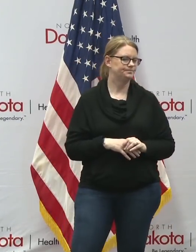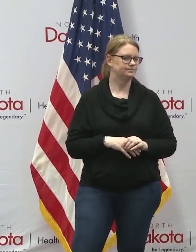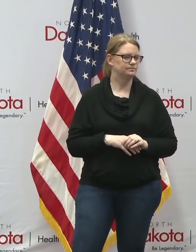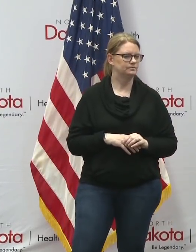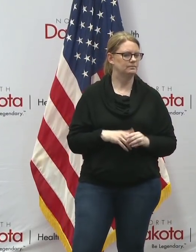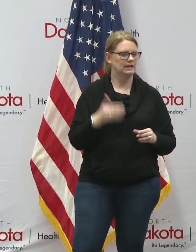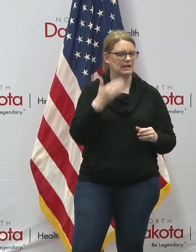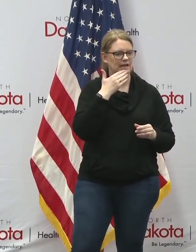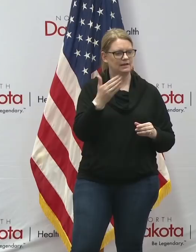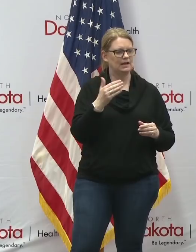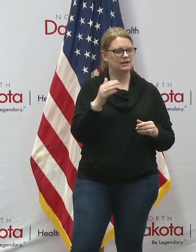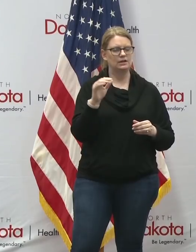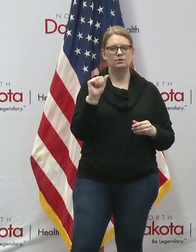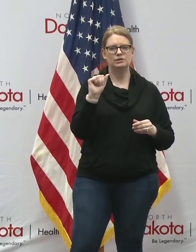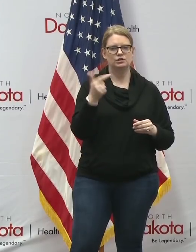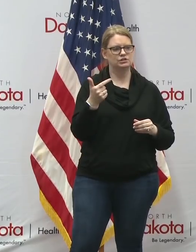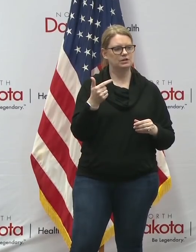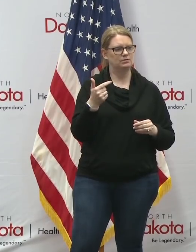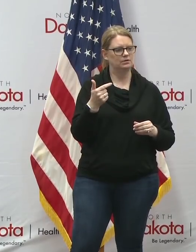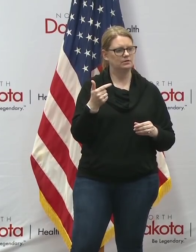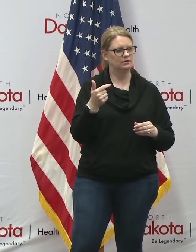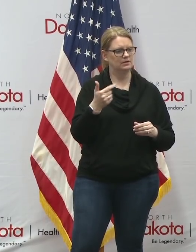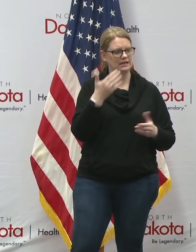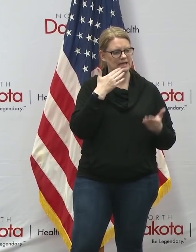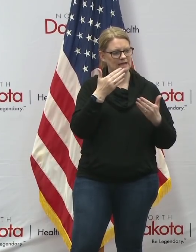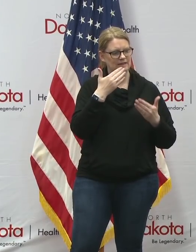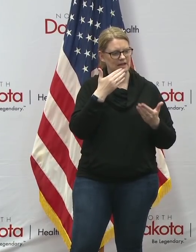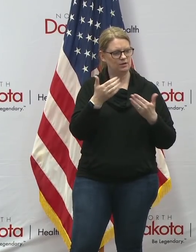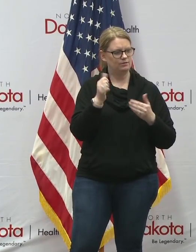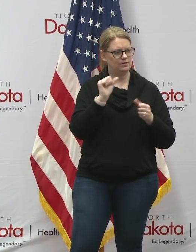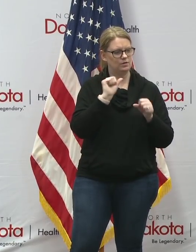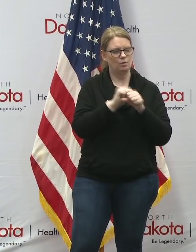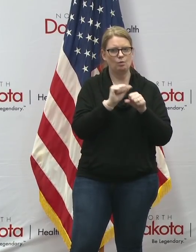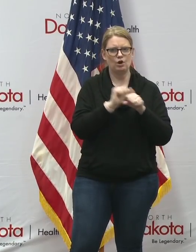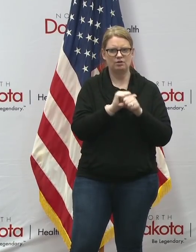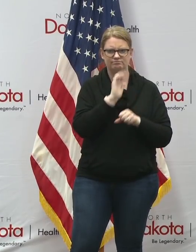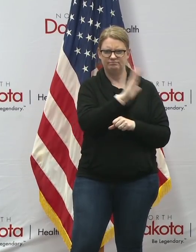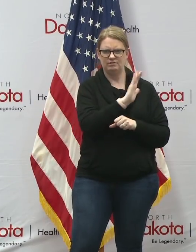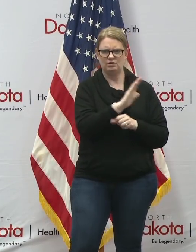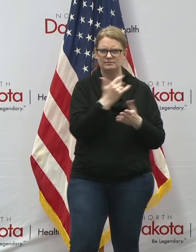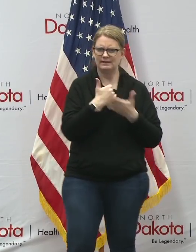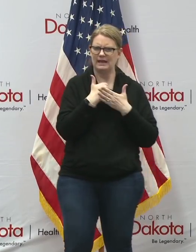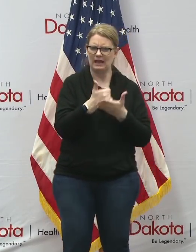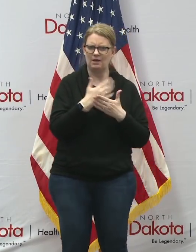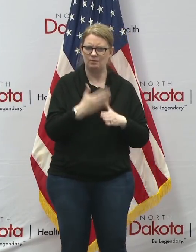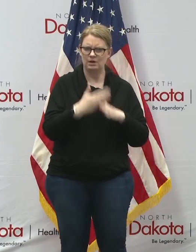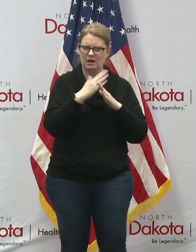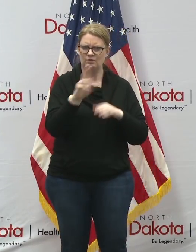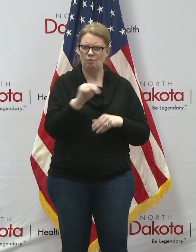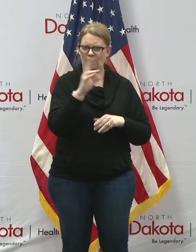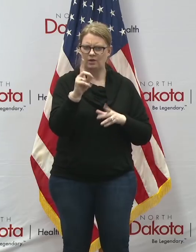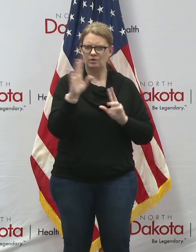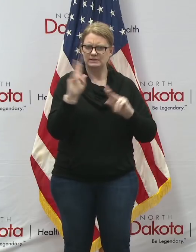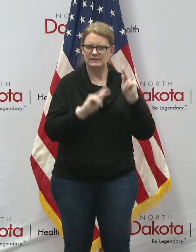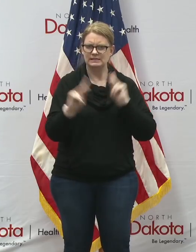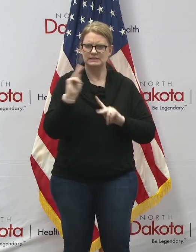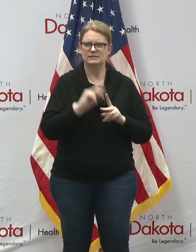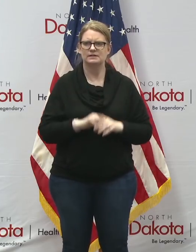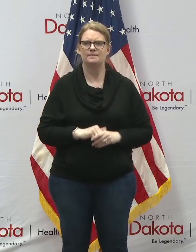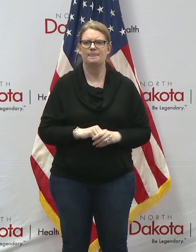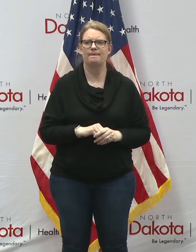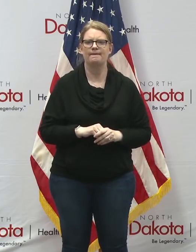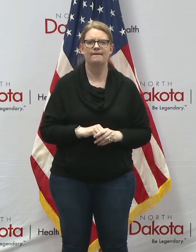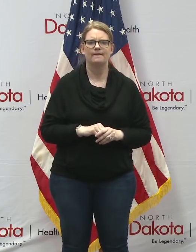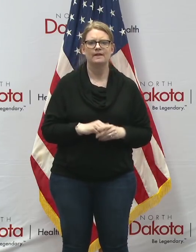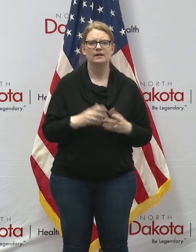thank you attorney general and thank you for all the work that you and your team do to help protect north dakota citizens i usually